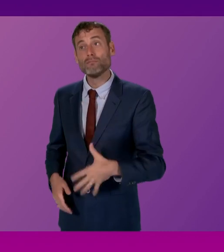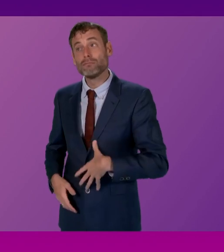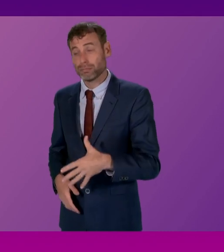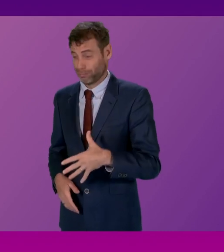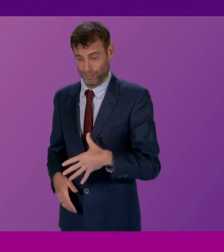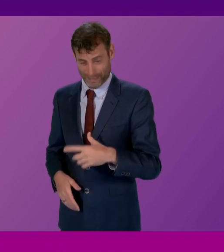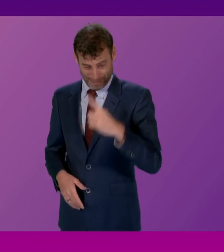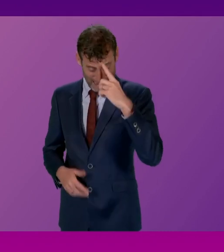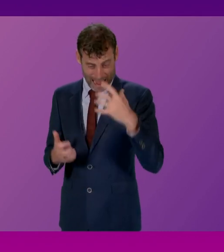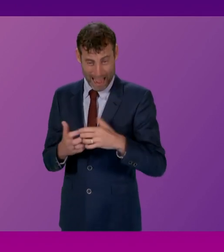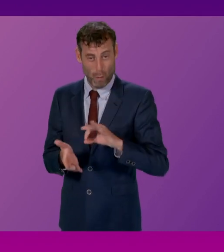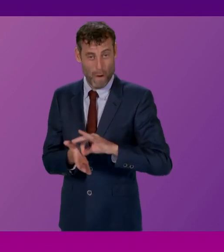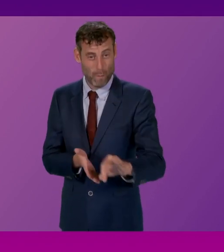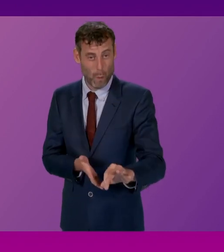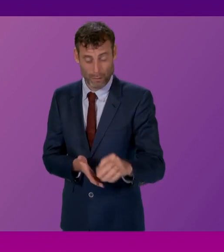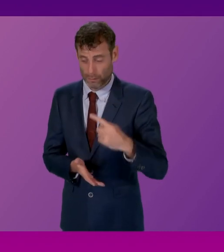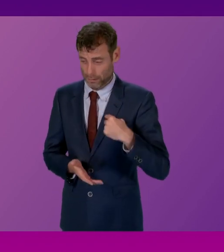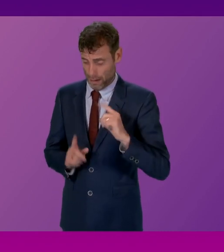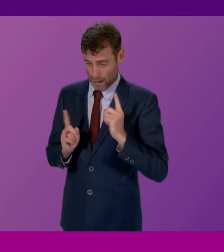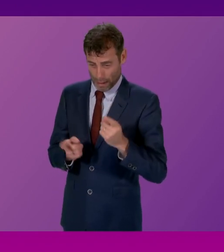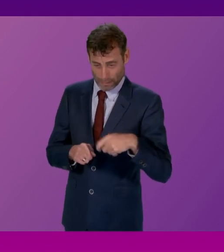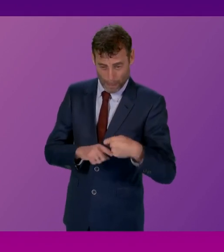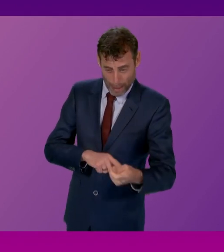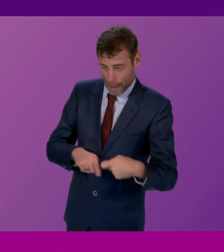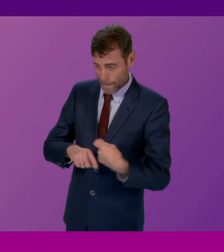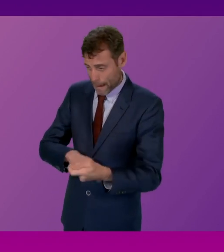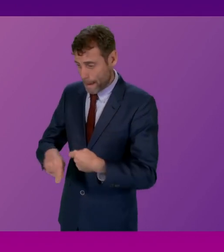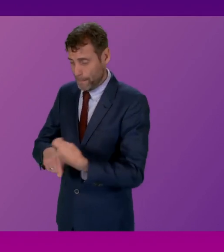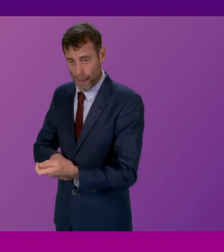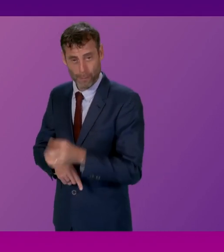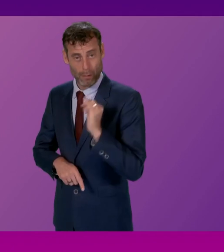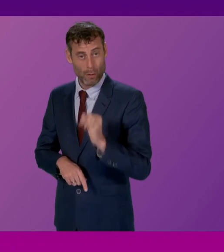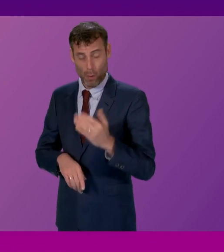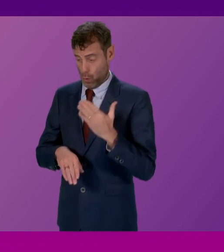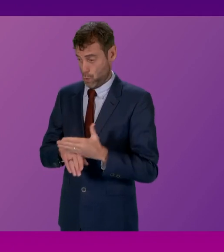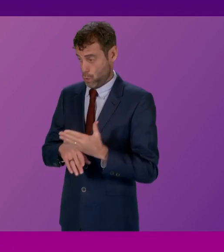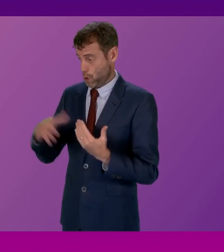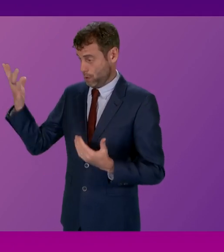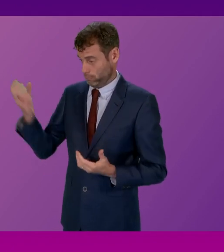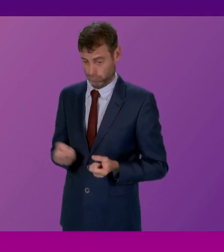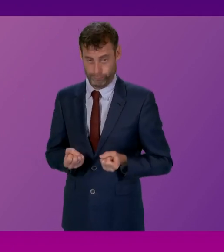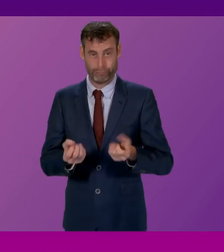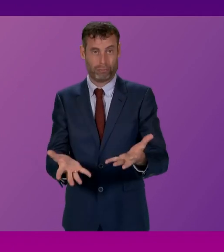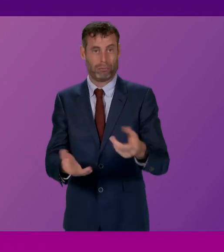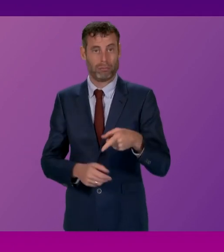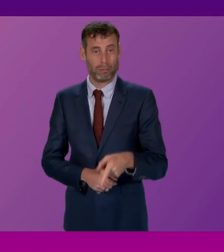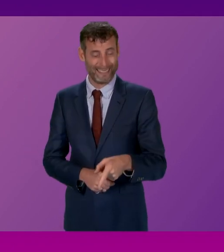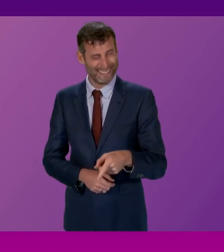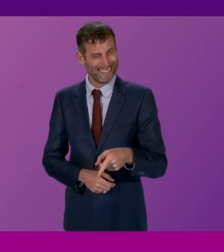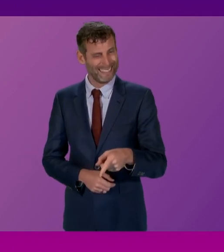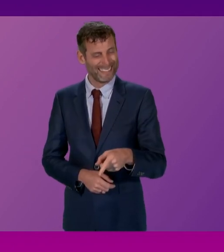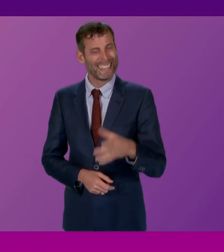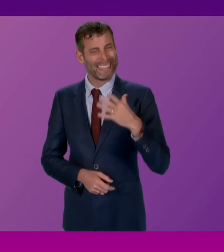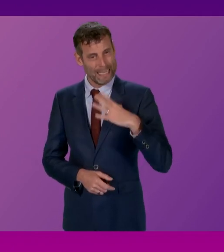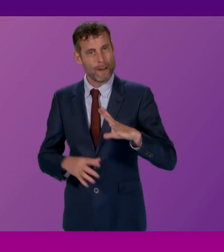having to cut down on essential items because they cannot afford to work and pay for childcare. This is why the rollout of free childcare is